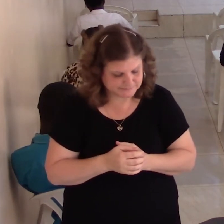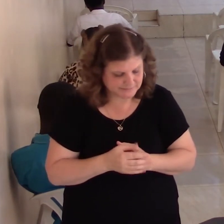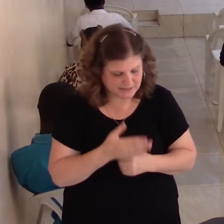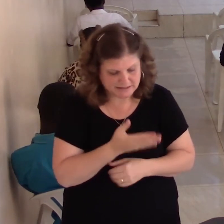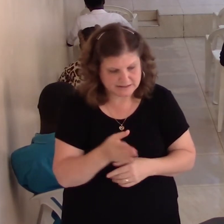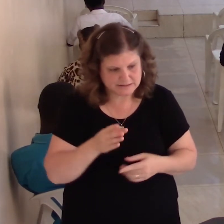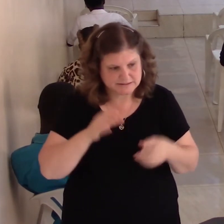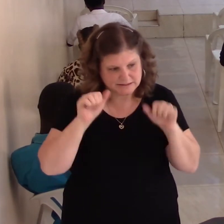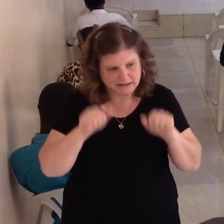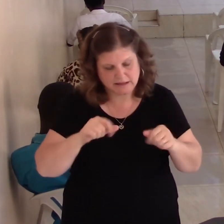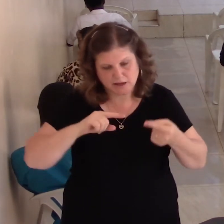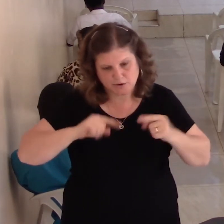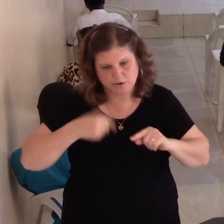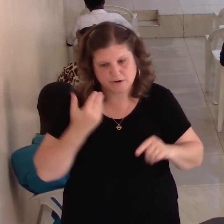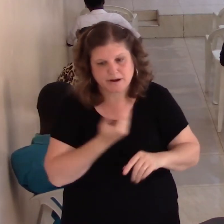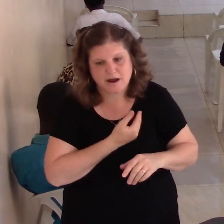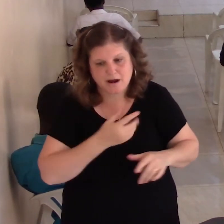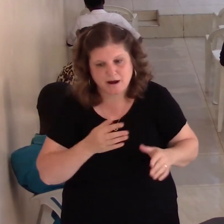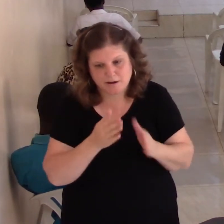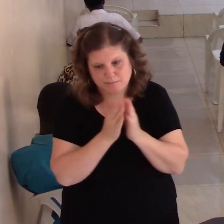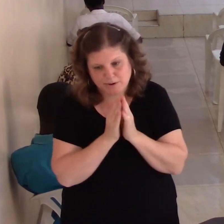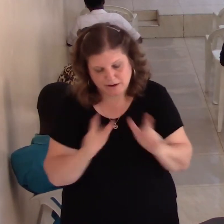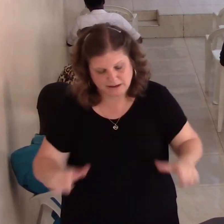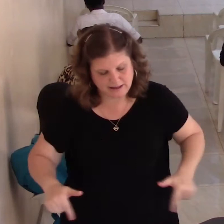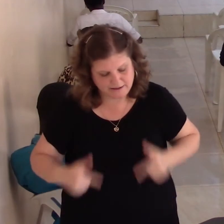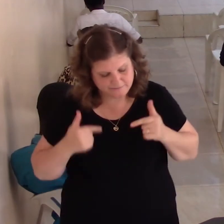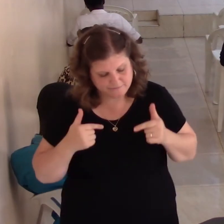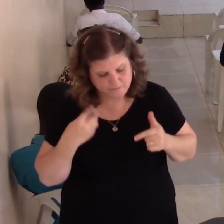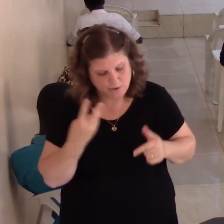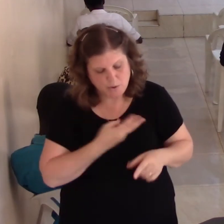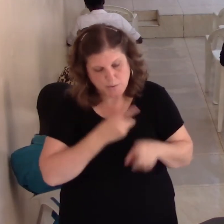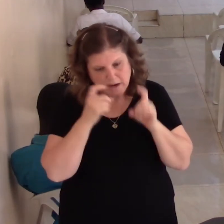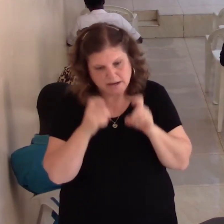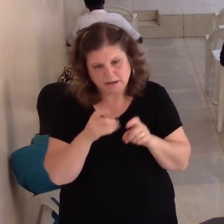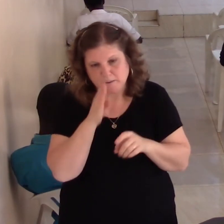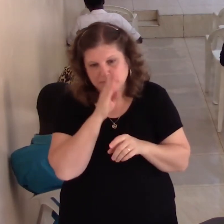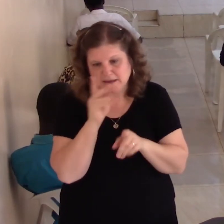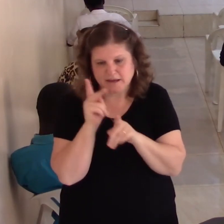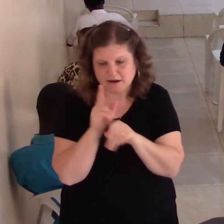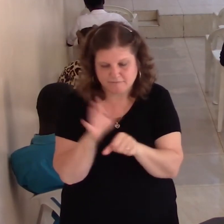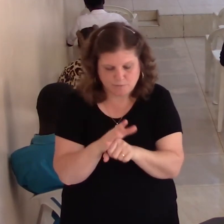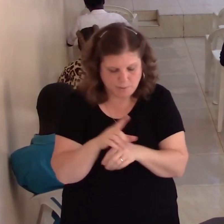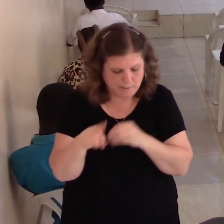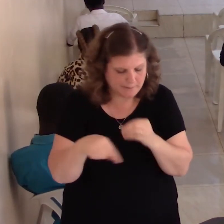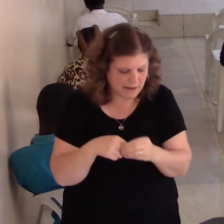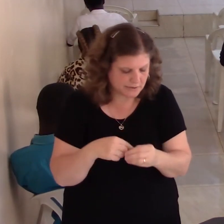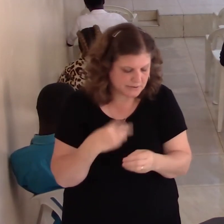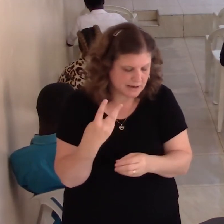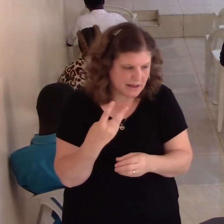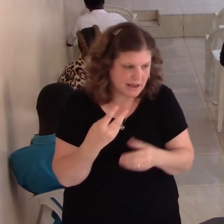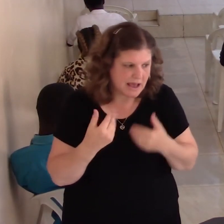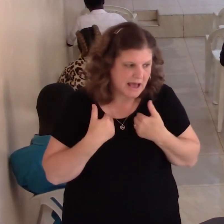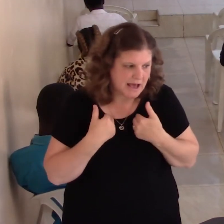our prayer life. We need to be careful about how we are together. 1st Thessalonians chapter 4 and verse 6.